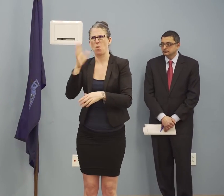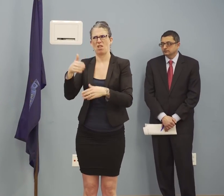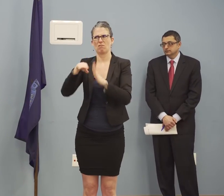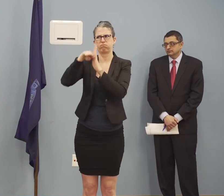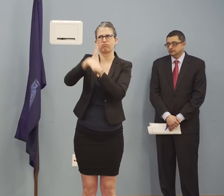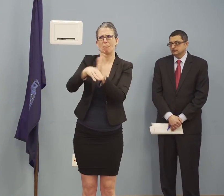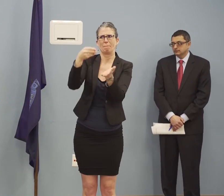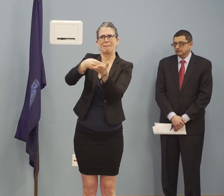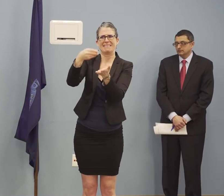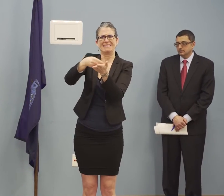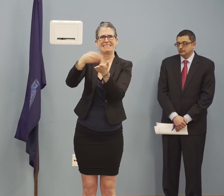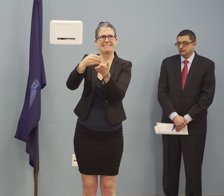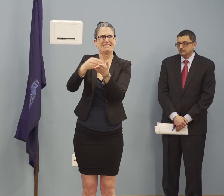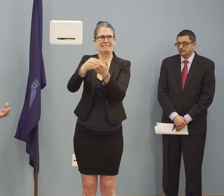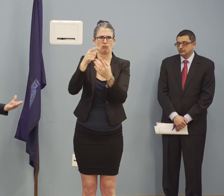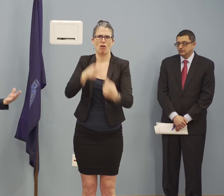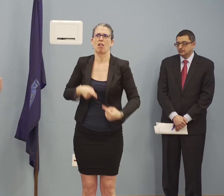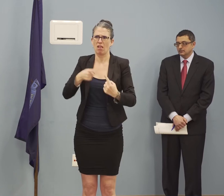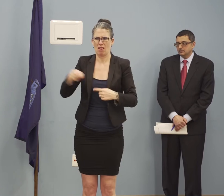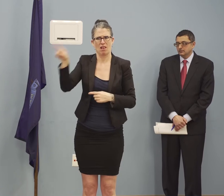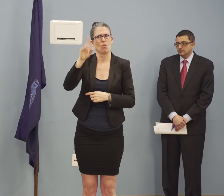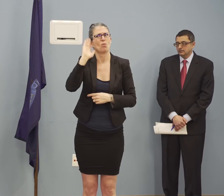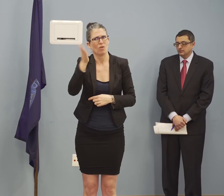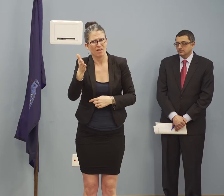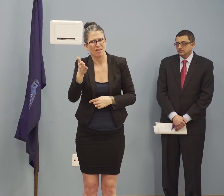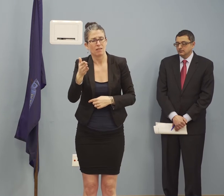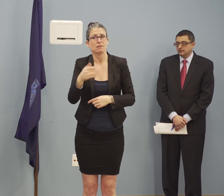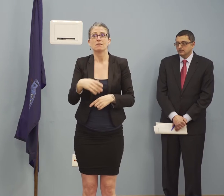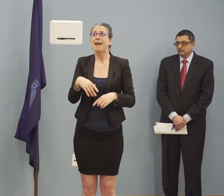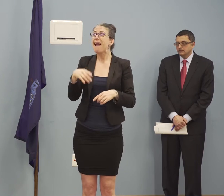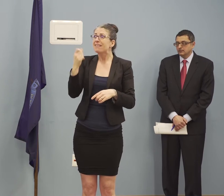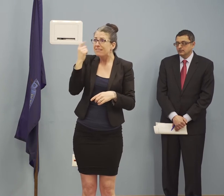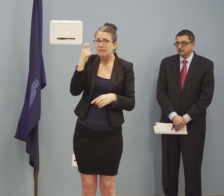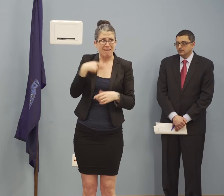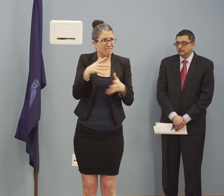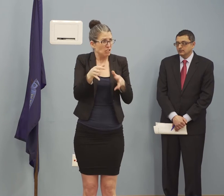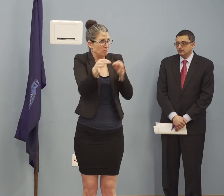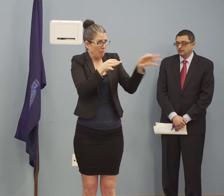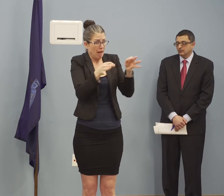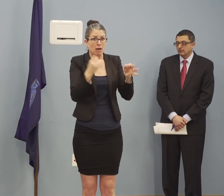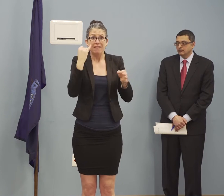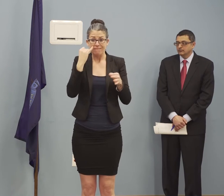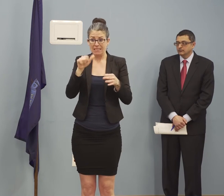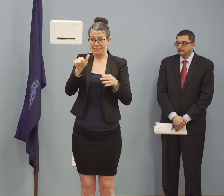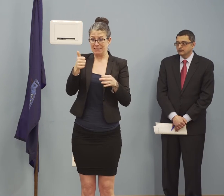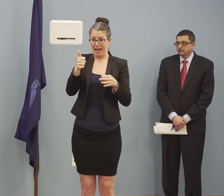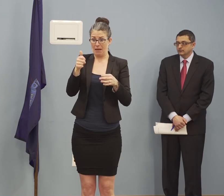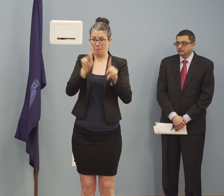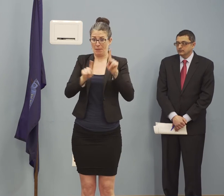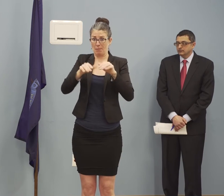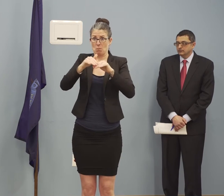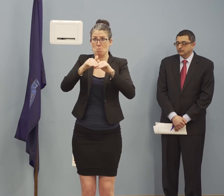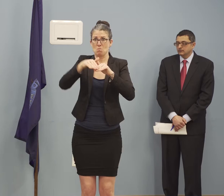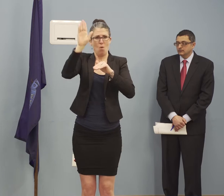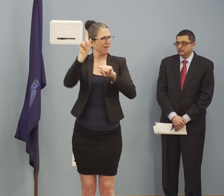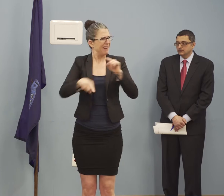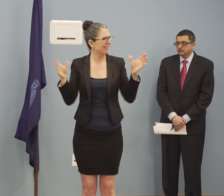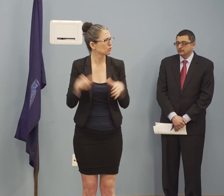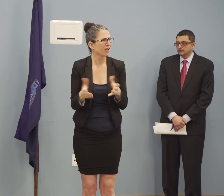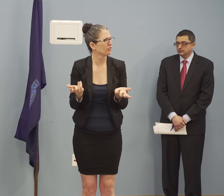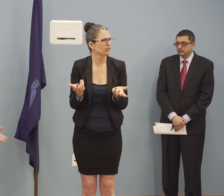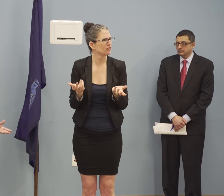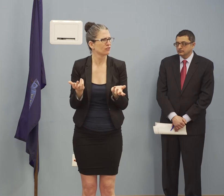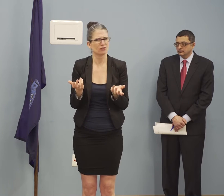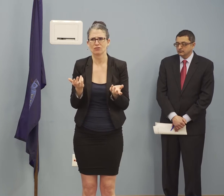10 is pretty aggressive action across the state of Maine. And actually our actions today are not dissimilar to